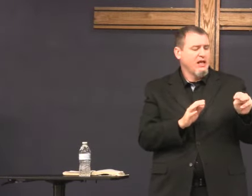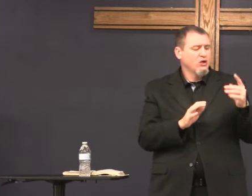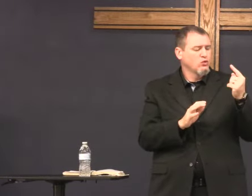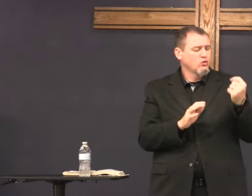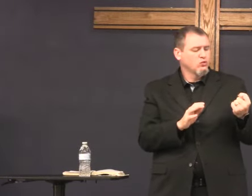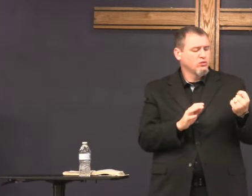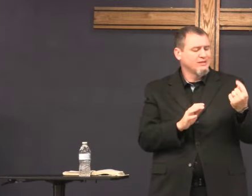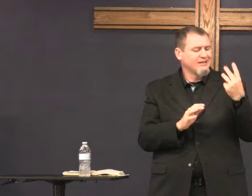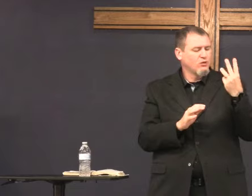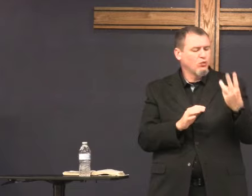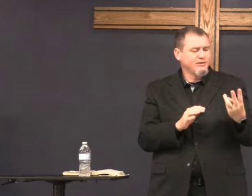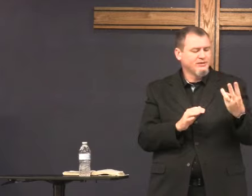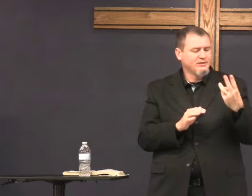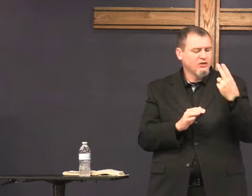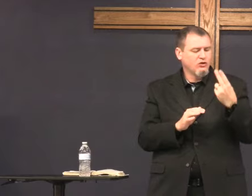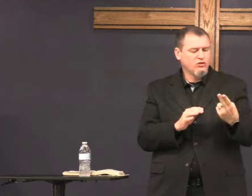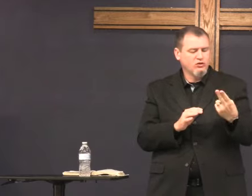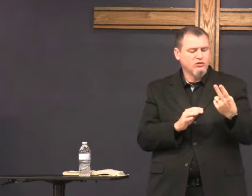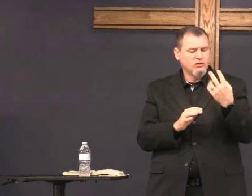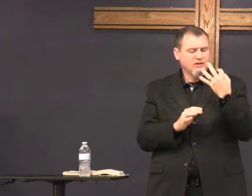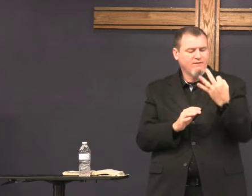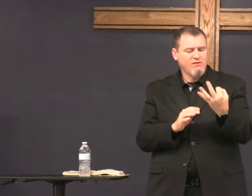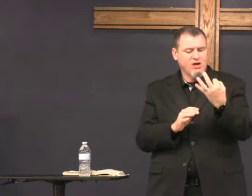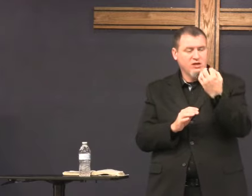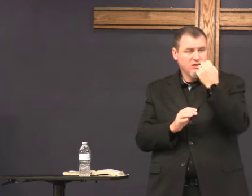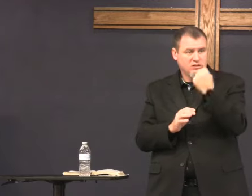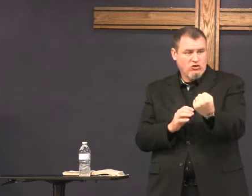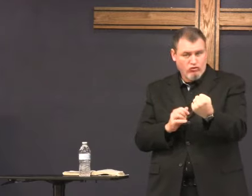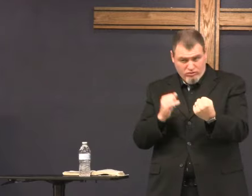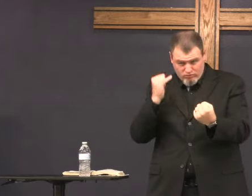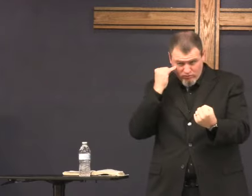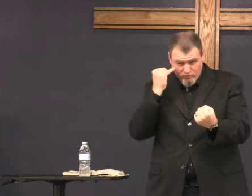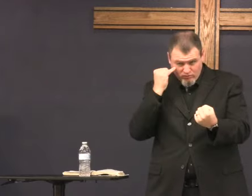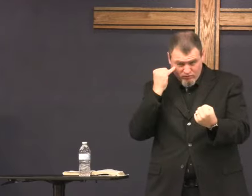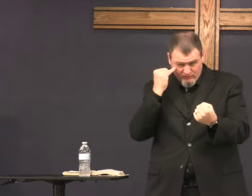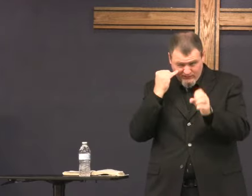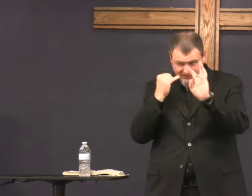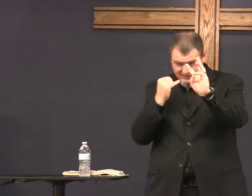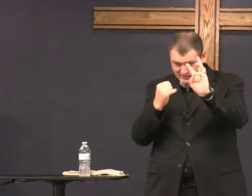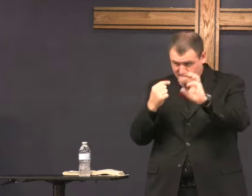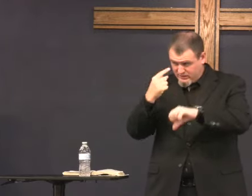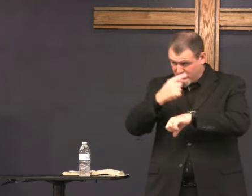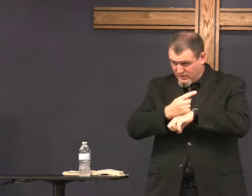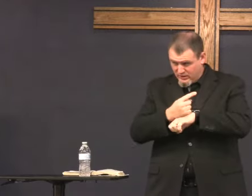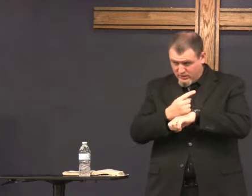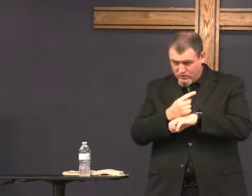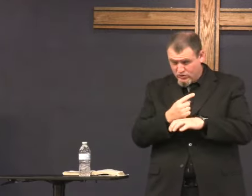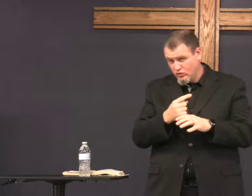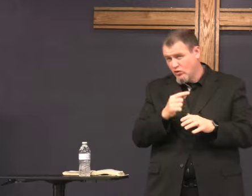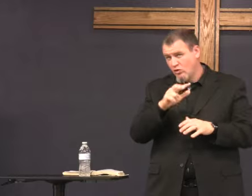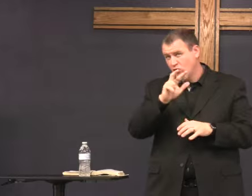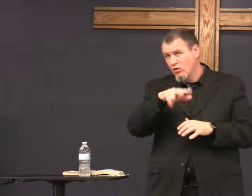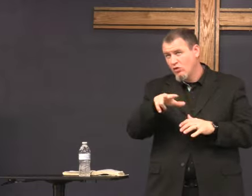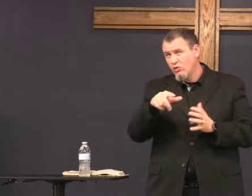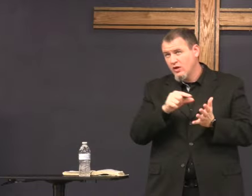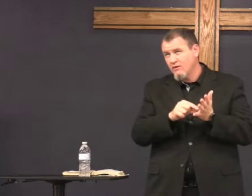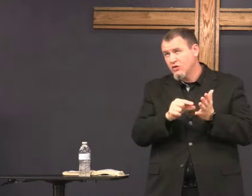Monday, Tuesday, Wednesday, Thursday, Saturday, for six days,